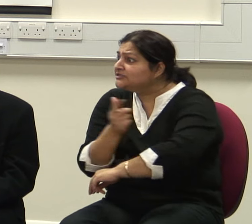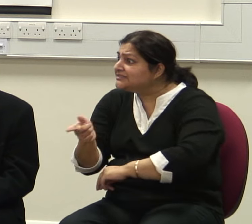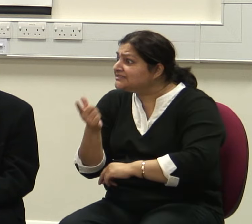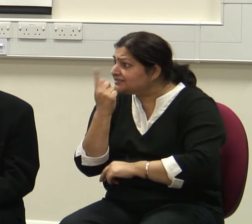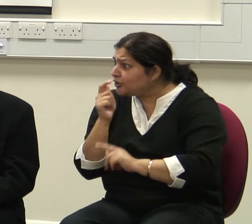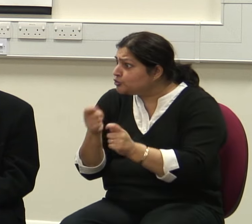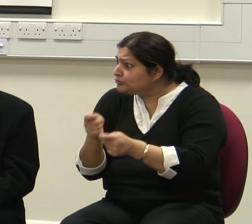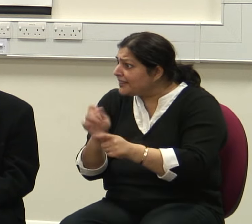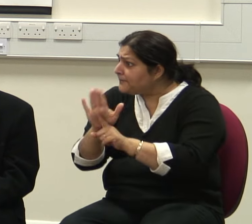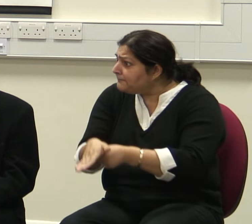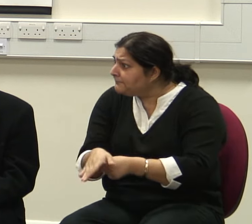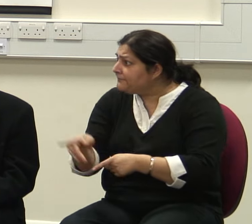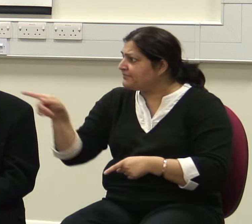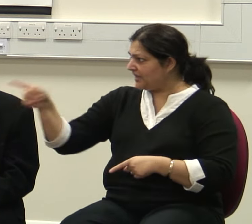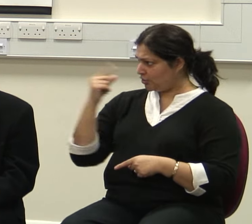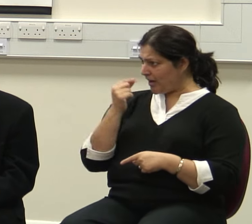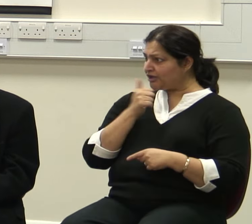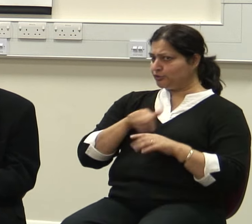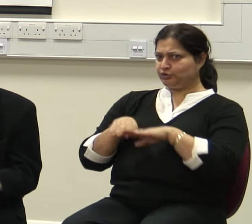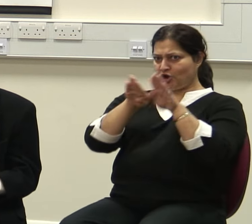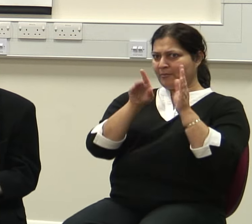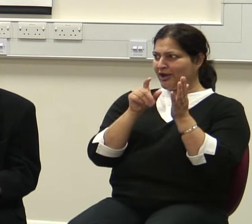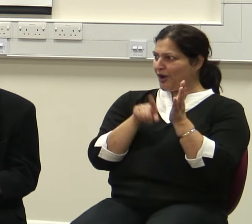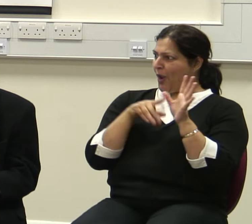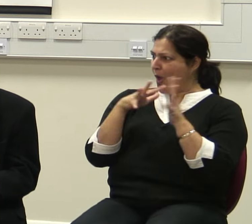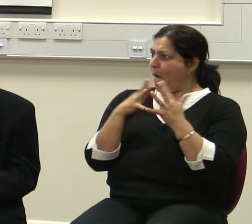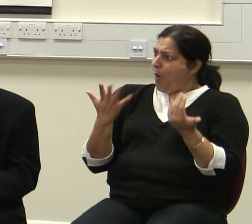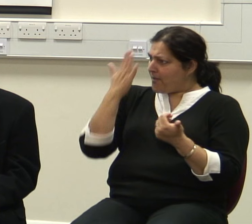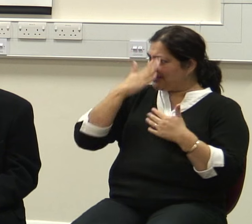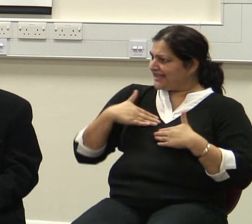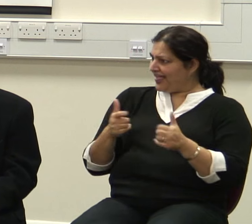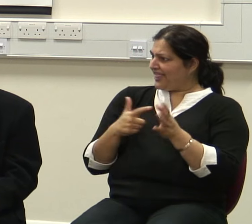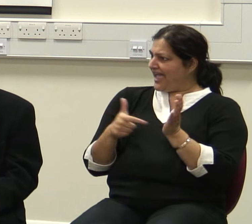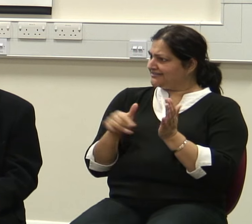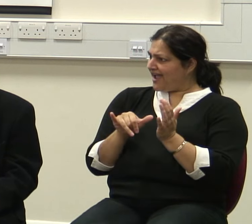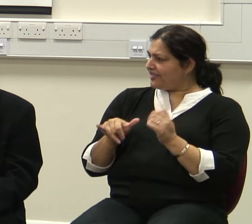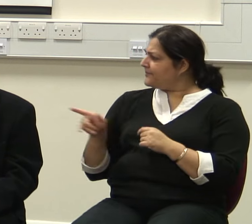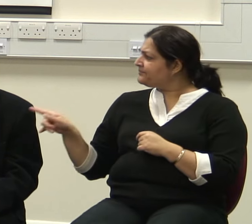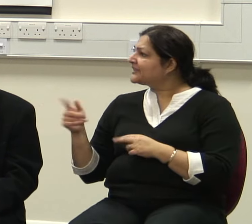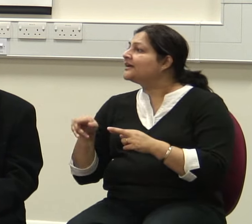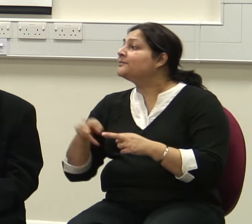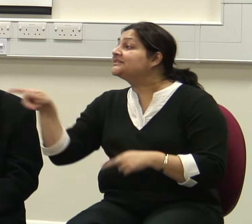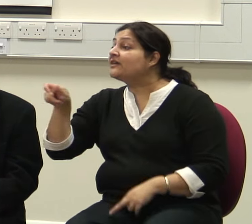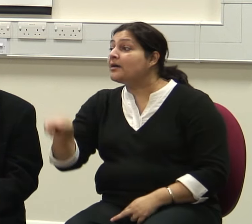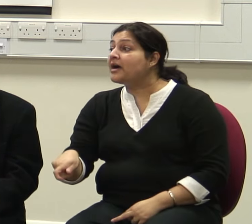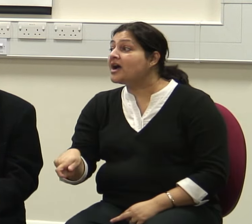– Well you could do it from the common law, or under mental health care. – Well, but the patient goes home and doesn't take his insulin. I don't follow you.